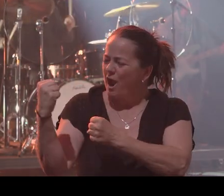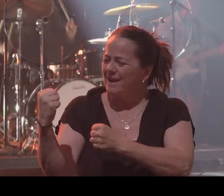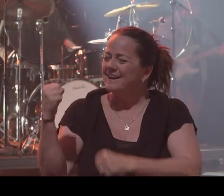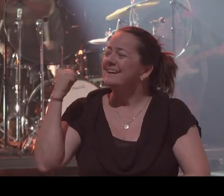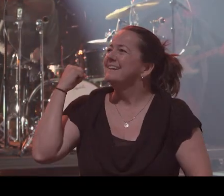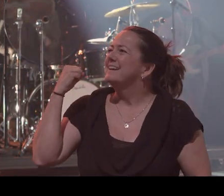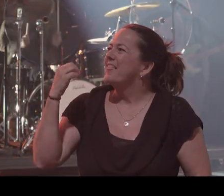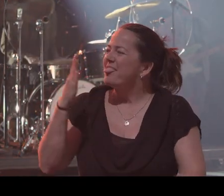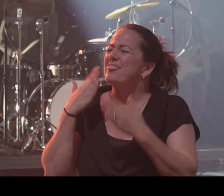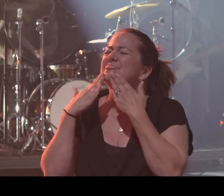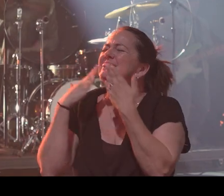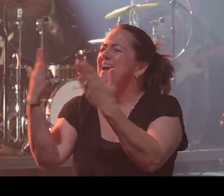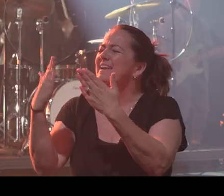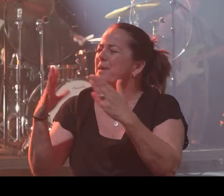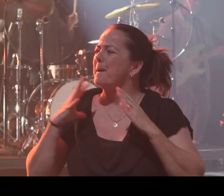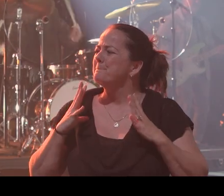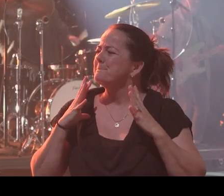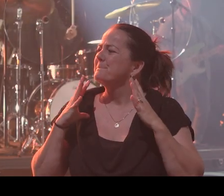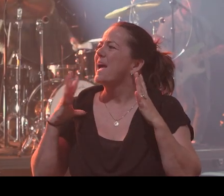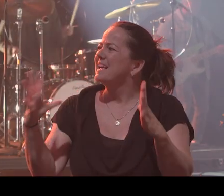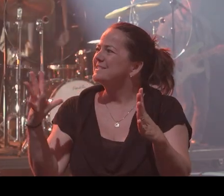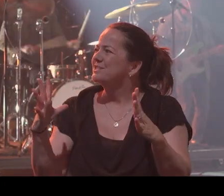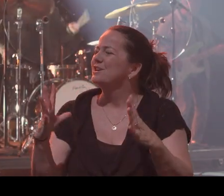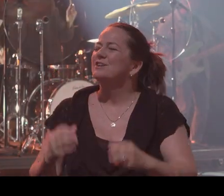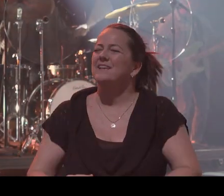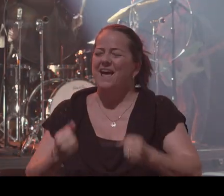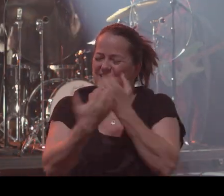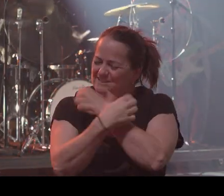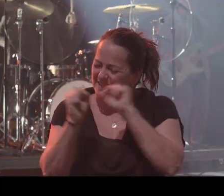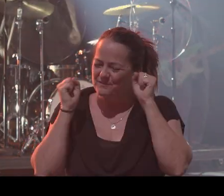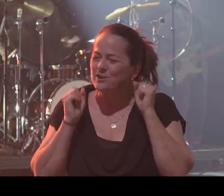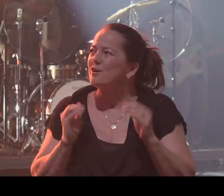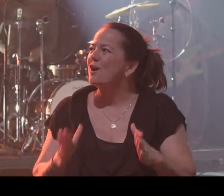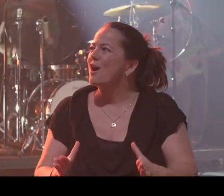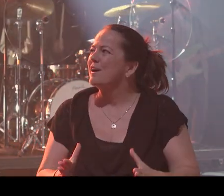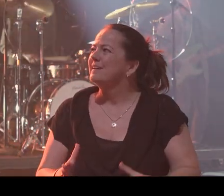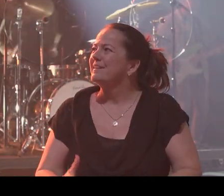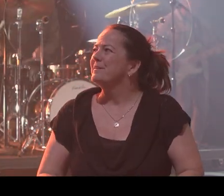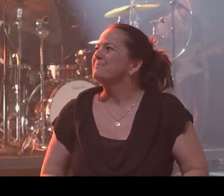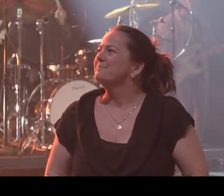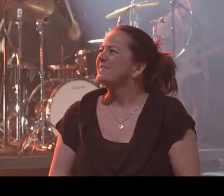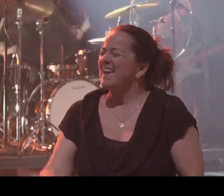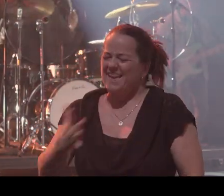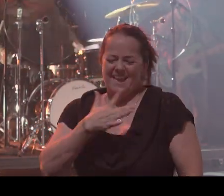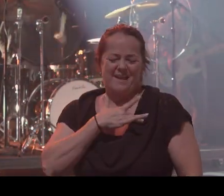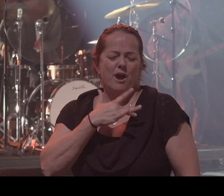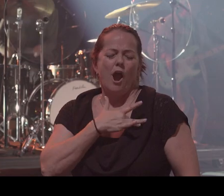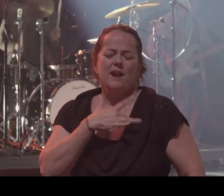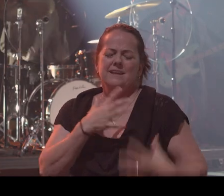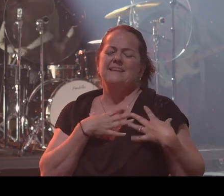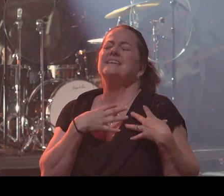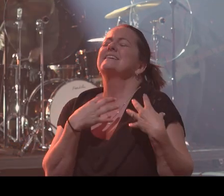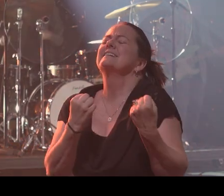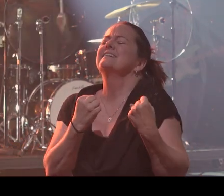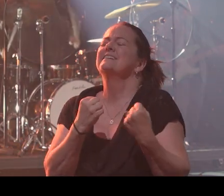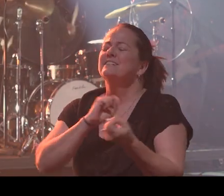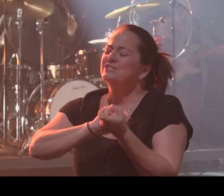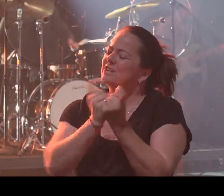I thank the Savior. Because He healed my heart and changed my name. Forever free,